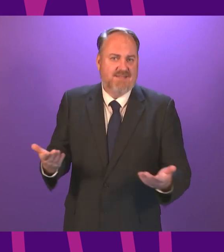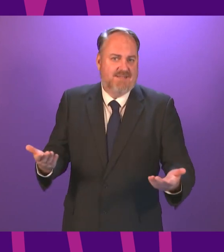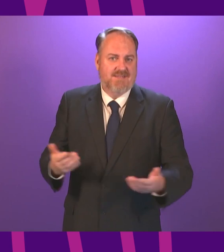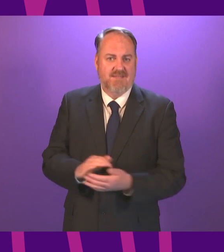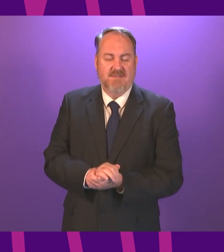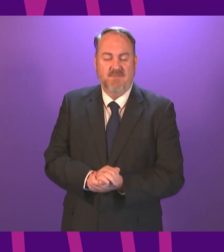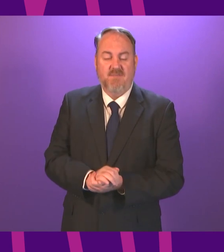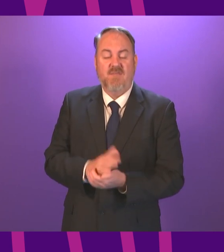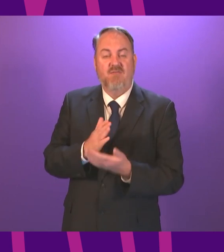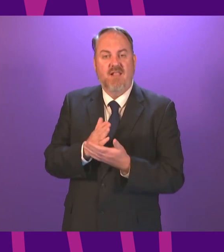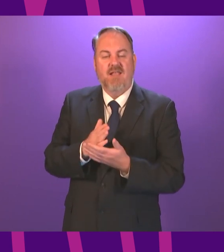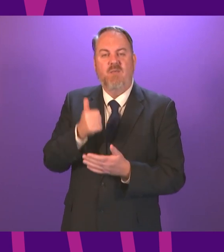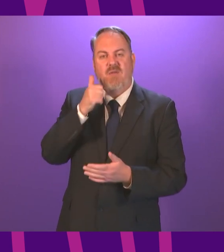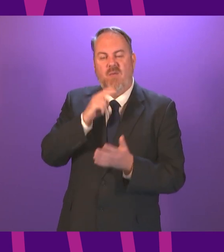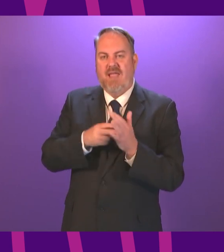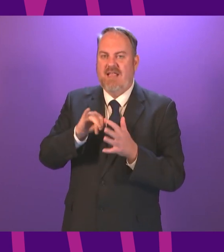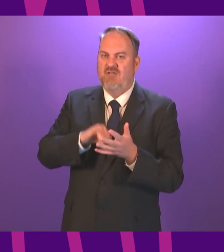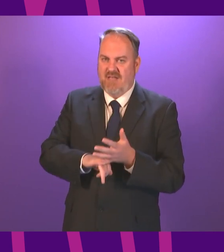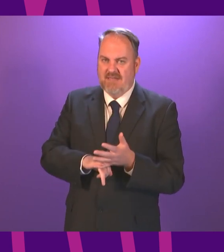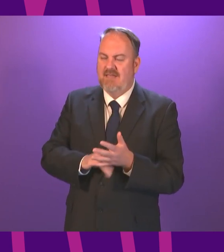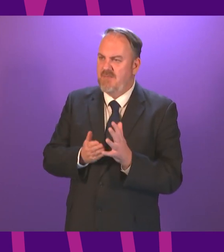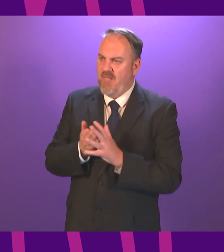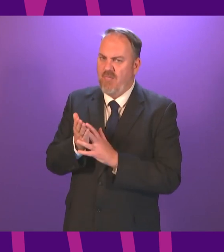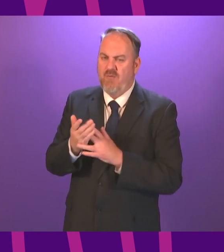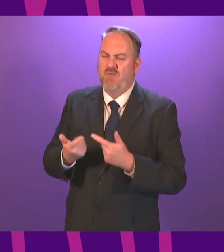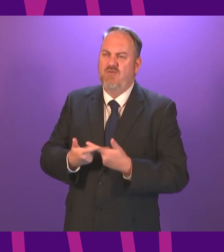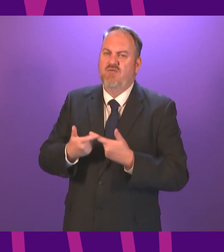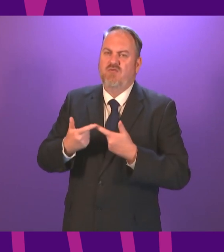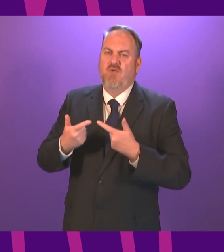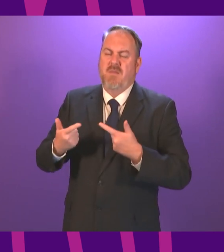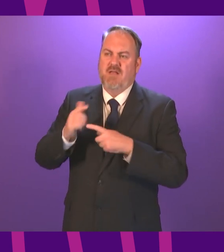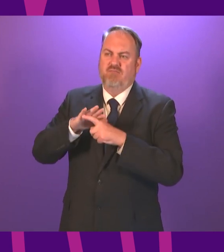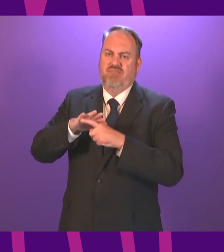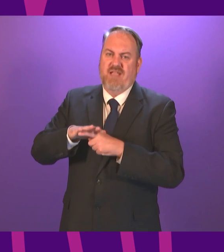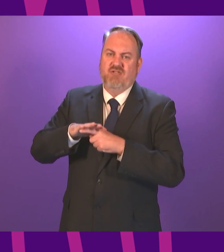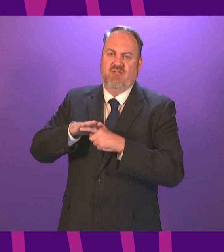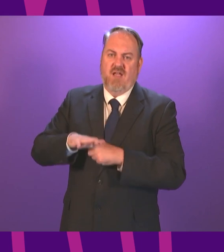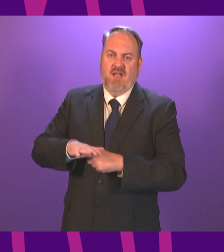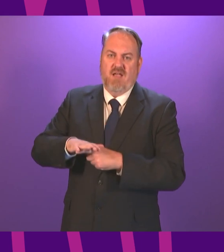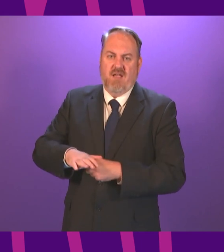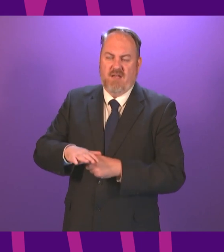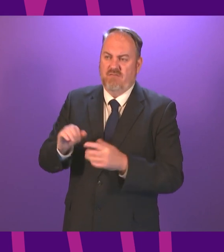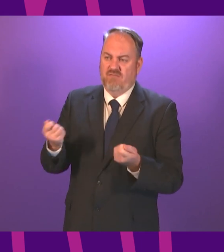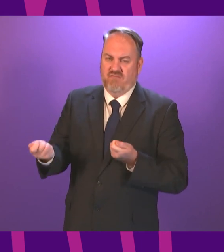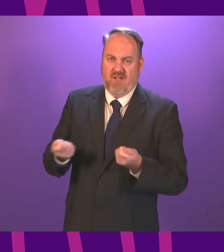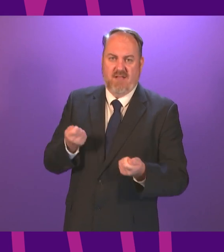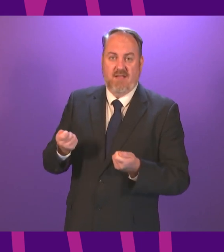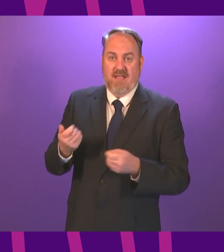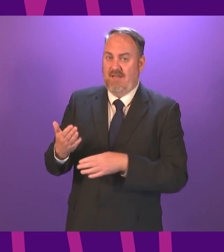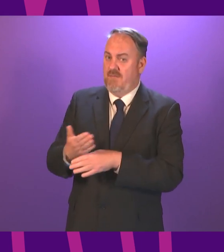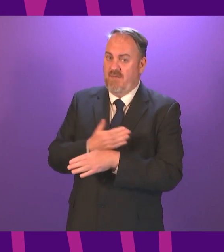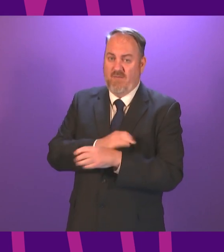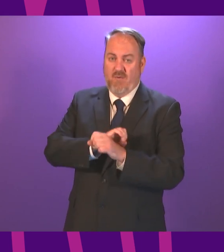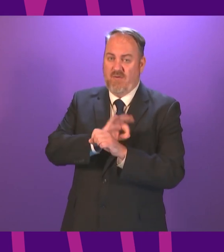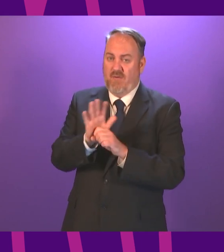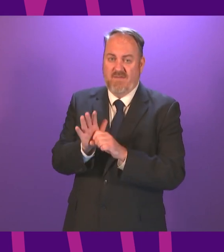know the NHS has been placed under immense strain and yet even before the pandemic began there were serious concerns